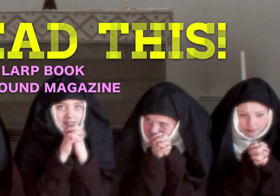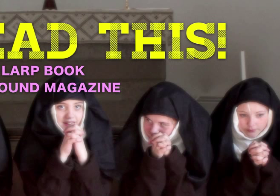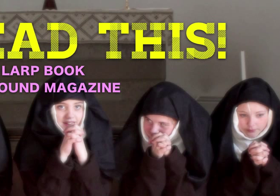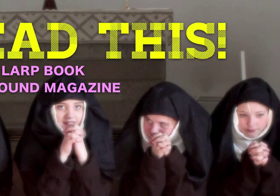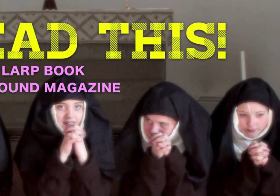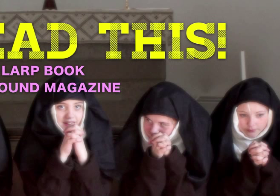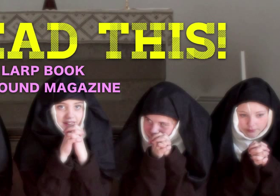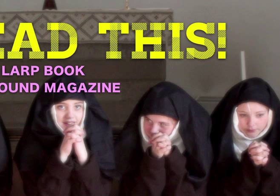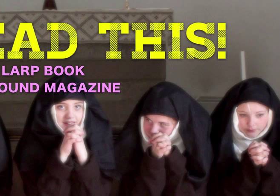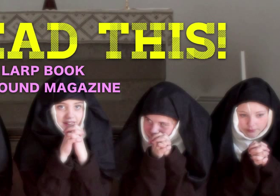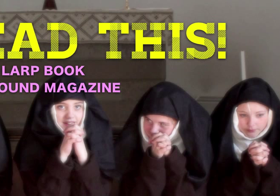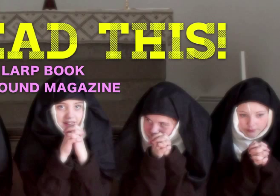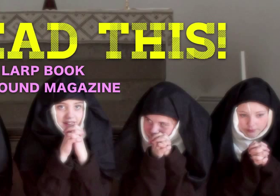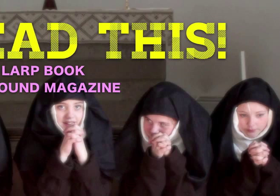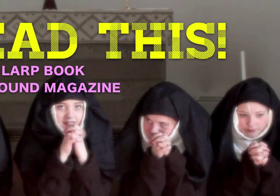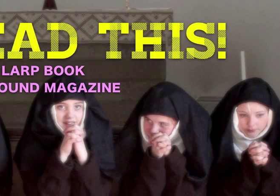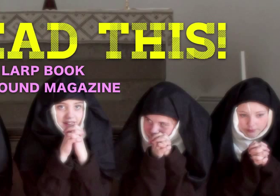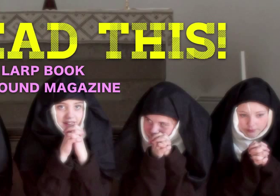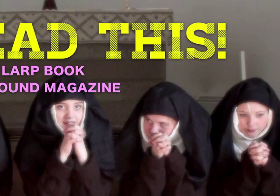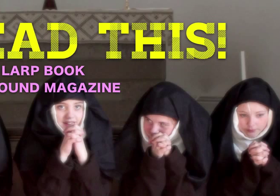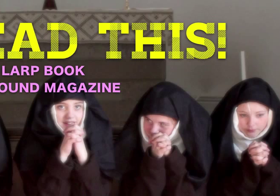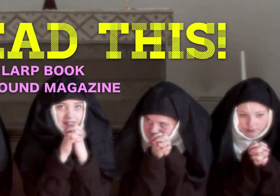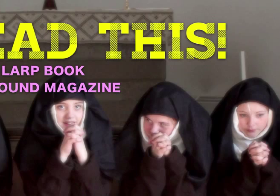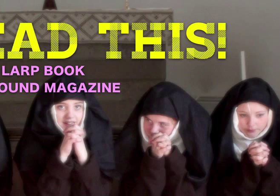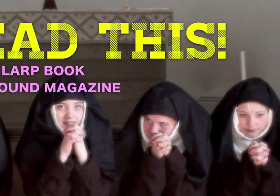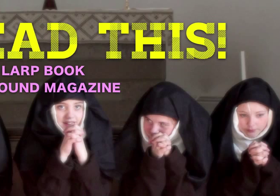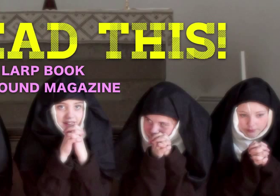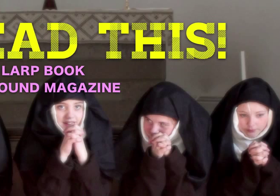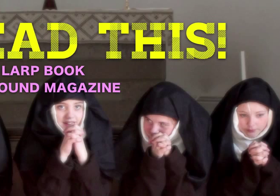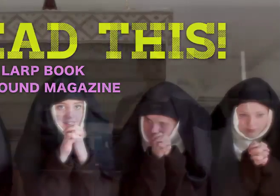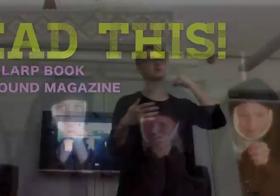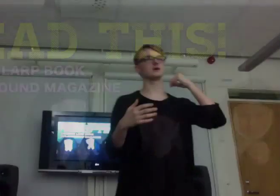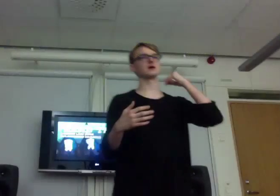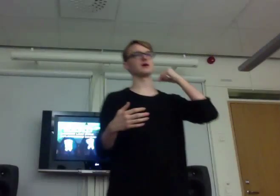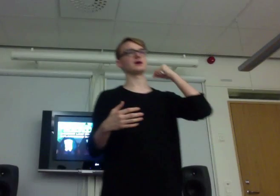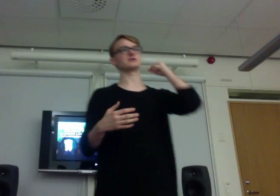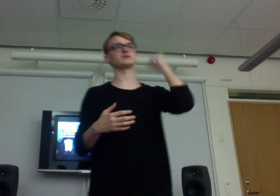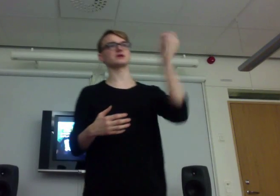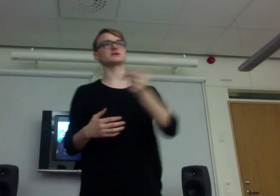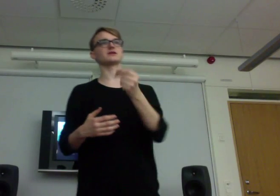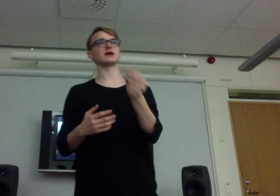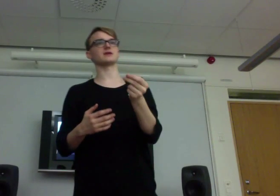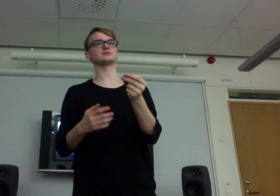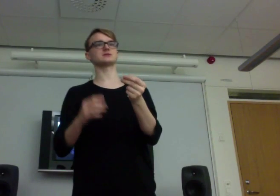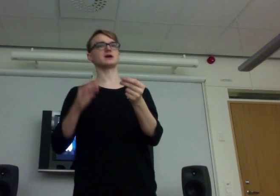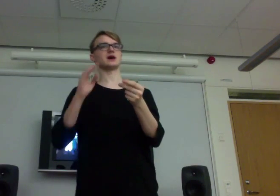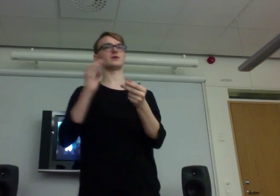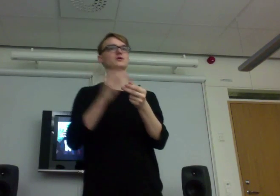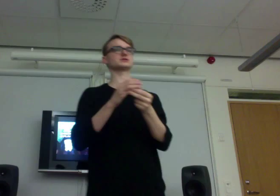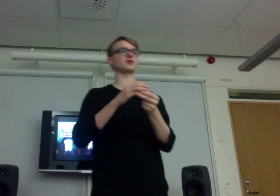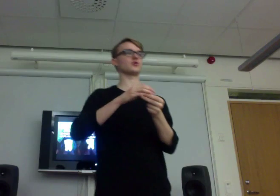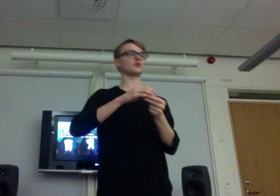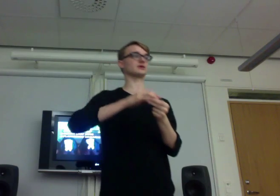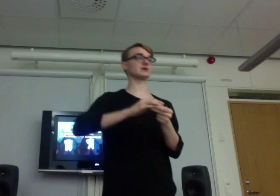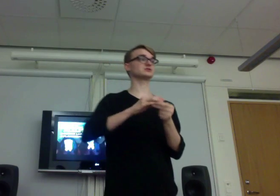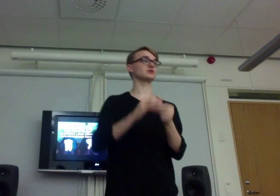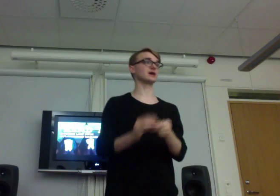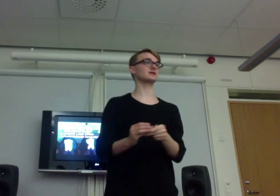more stuff published online. But it's a way into seeing international games and also games connected